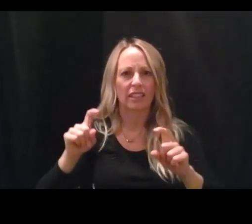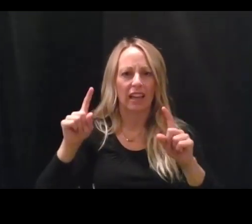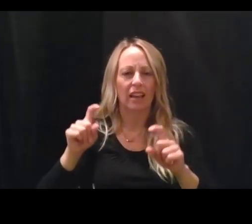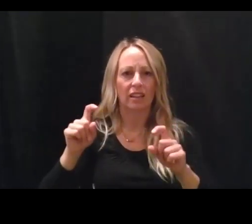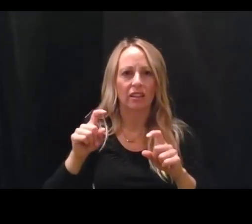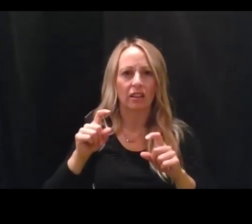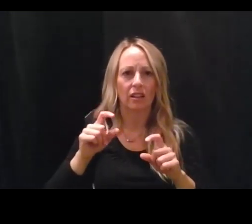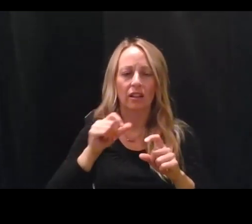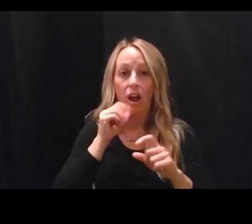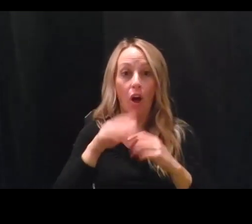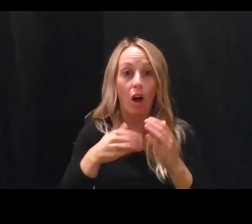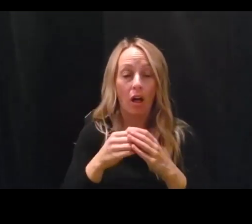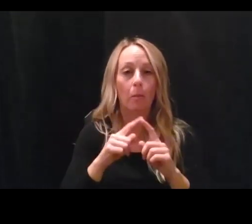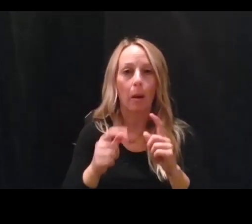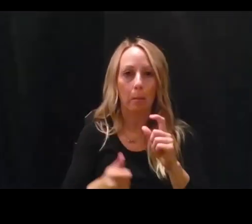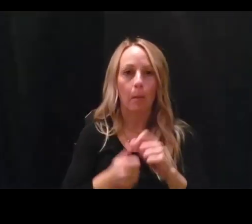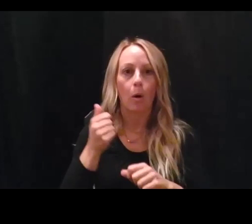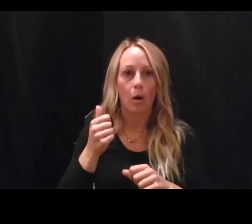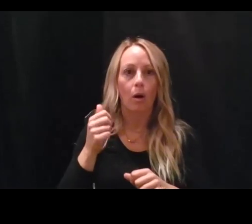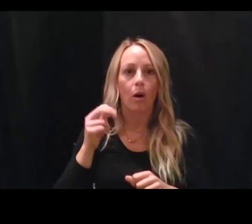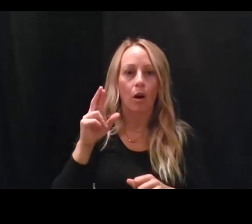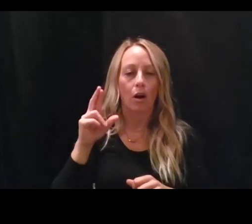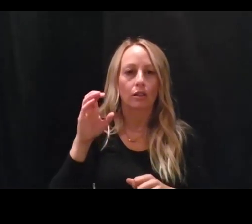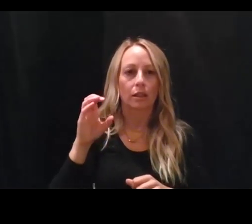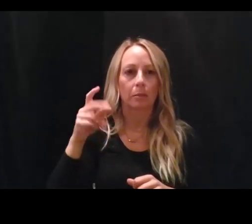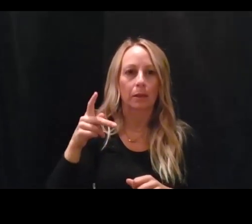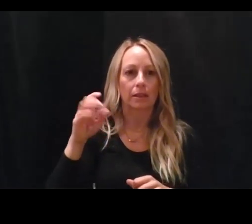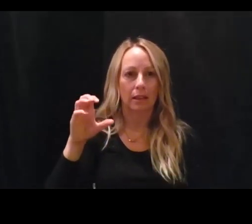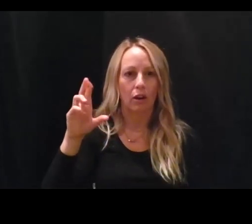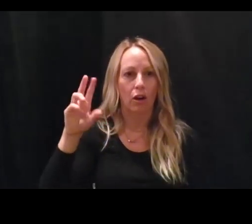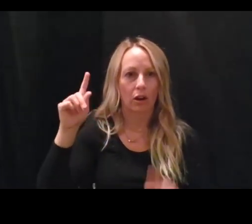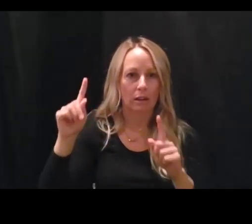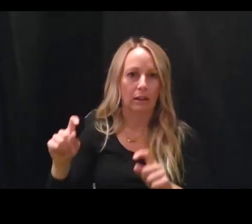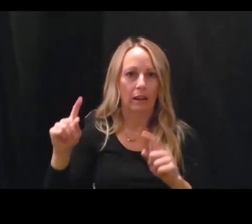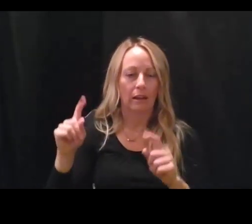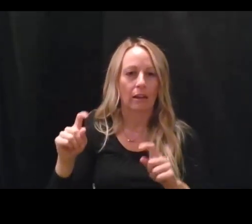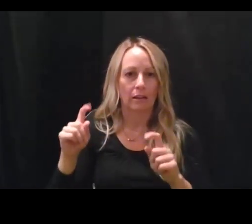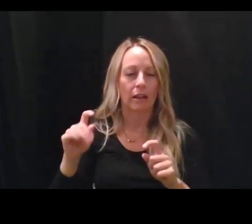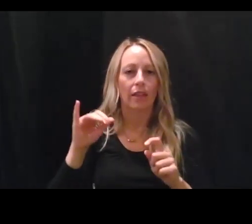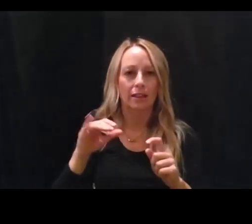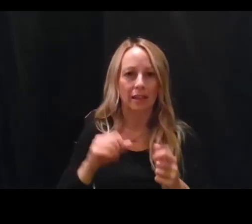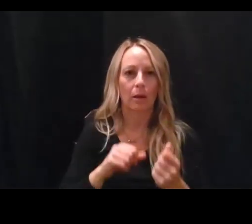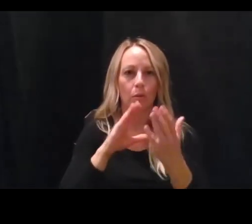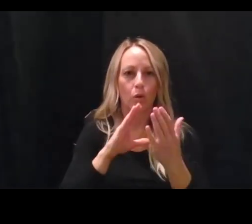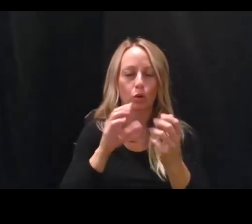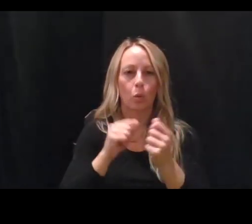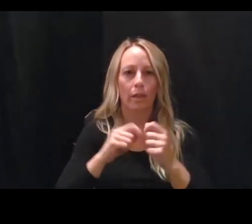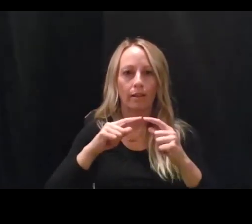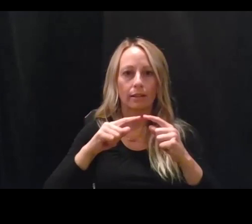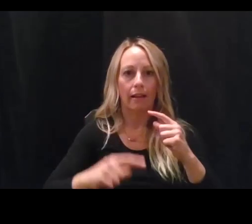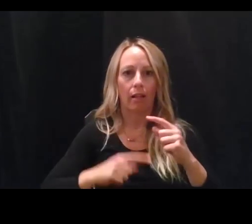but not all, what are called RT-PCR, which is the, uh, the method that has a cycle threshold.